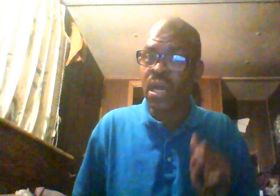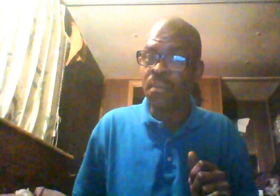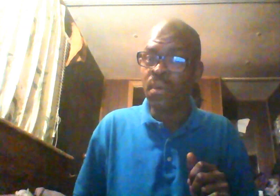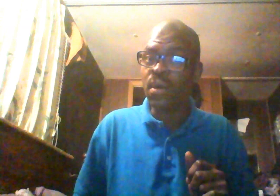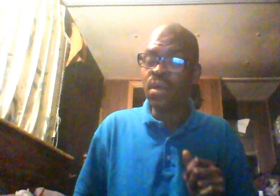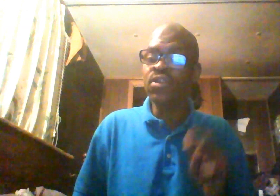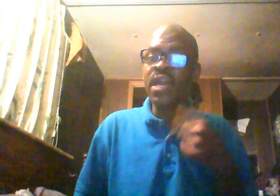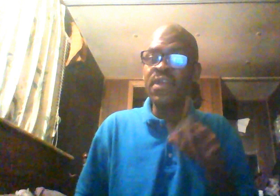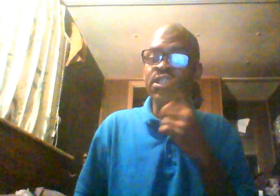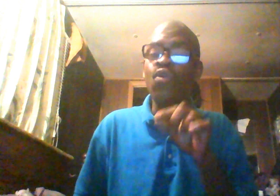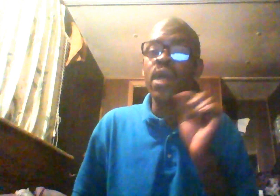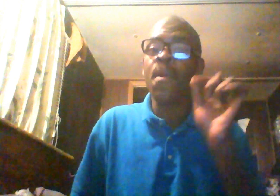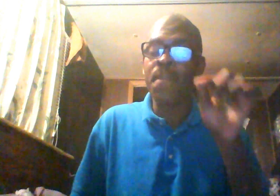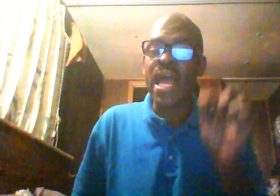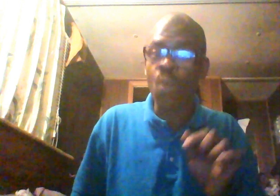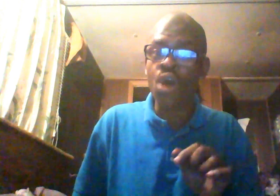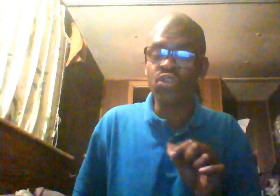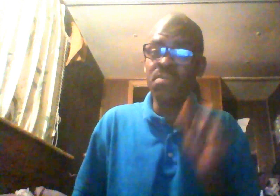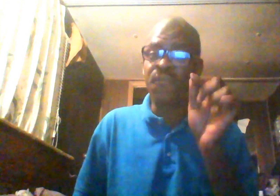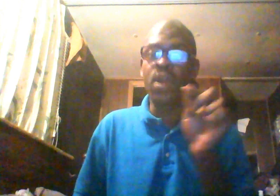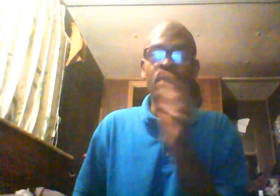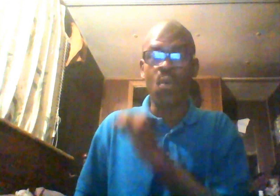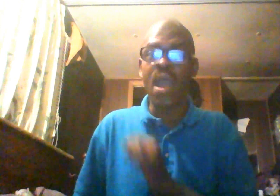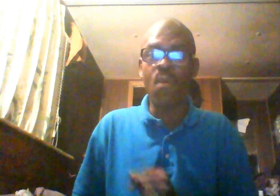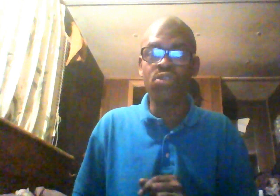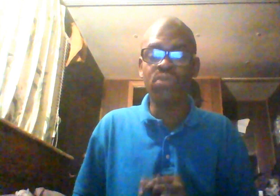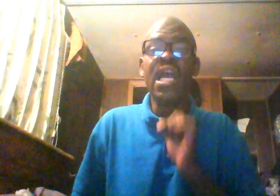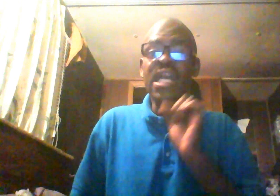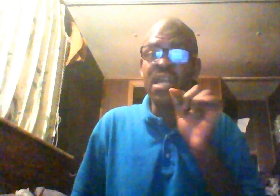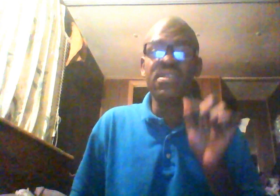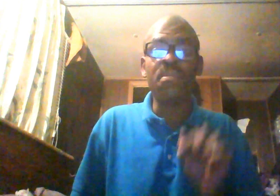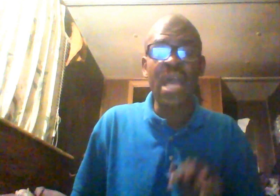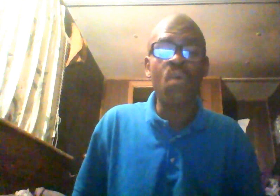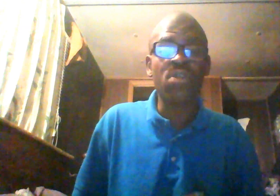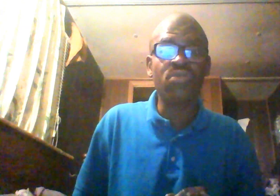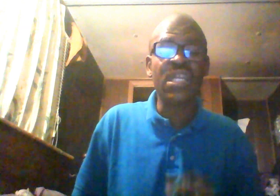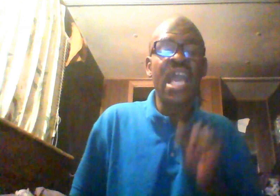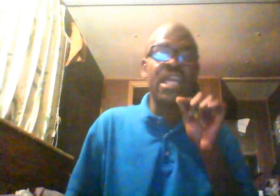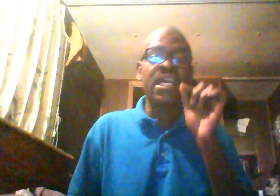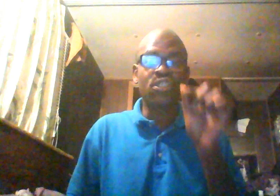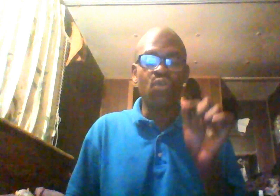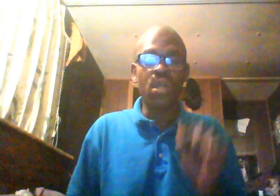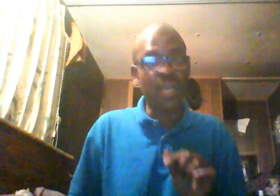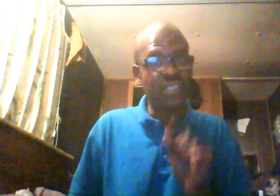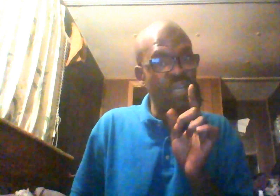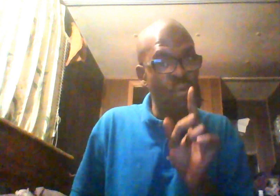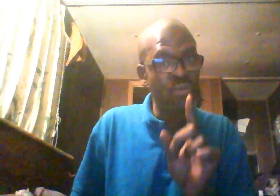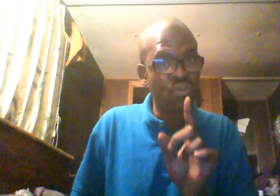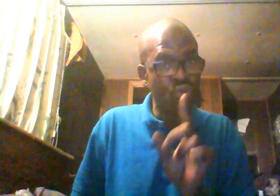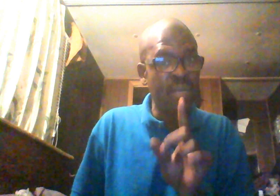up. Yeah, they destroyed black Wall Street. Before there was a white Wall Street, there was a black Wall Street. And, they destroyed it because they didn't want too many